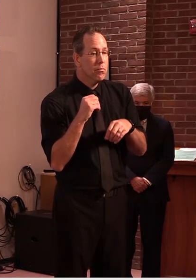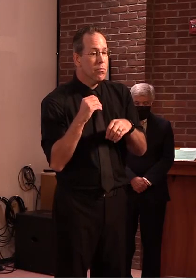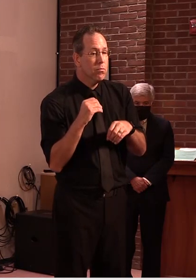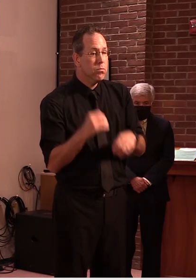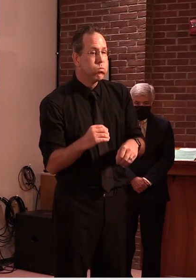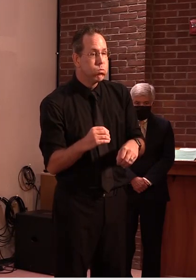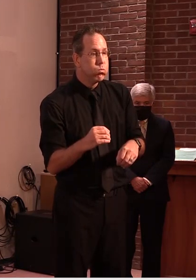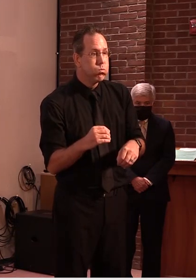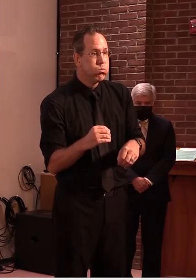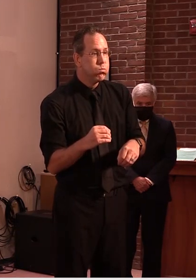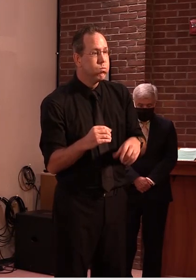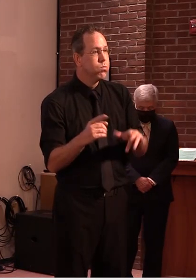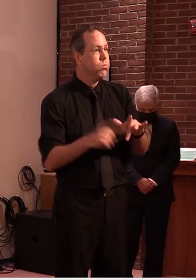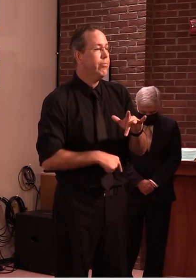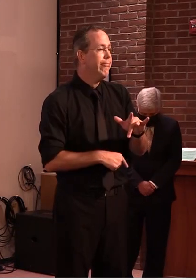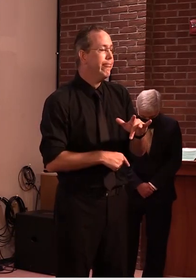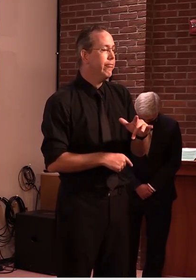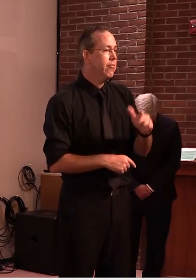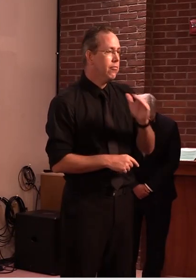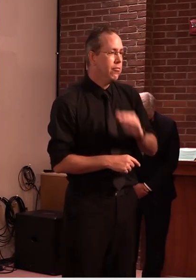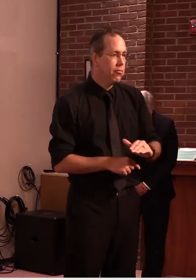we'll go to cat at wcas